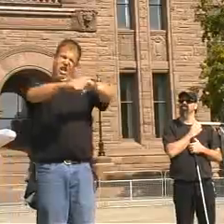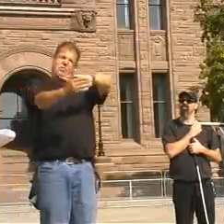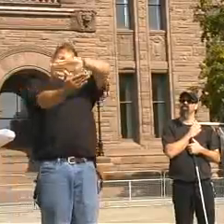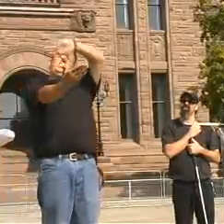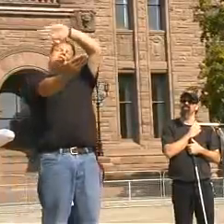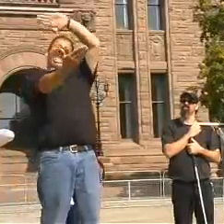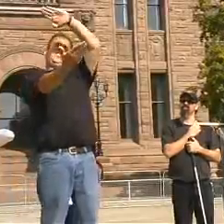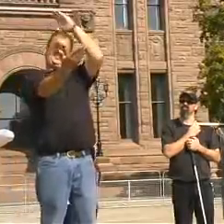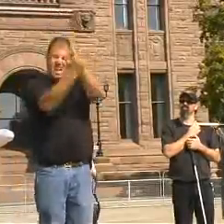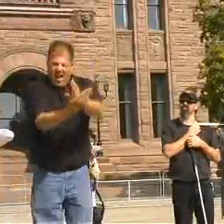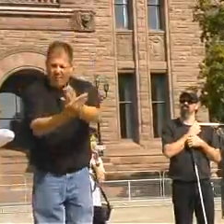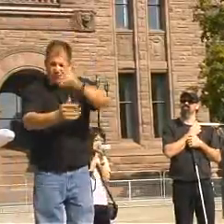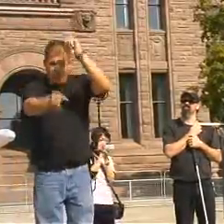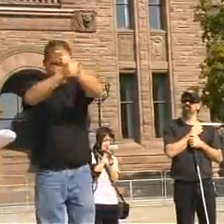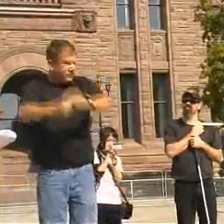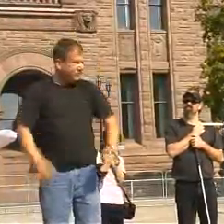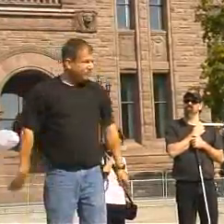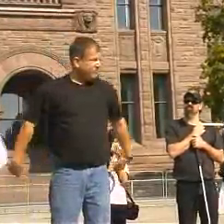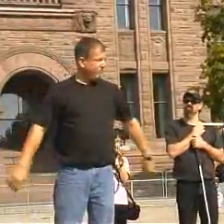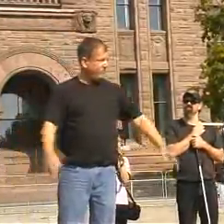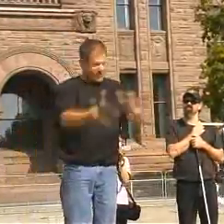It's time to stop the rhetoric.